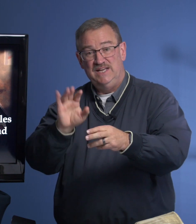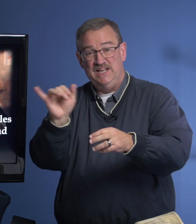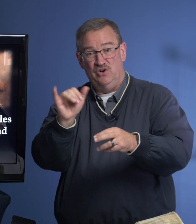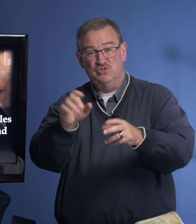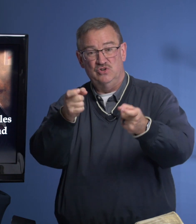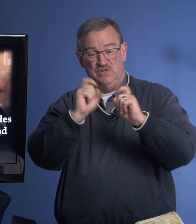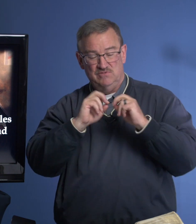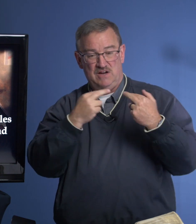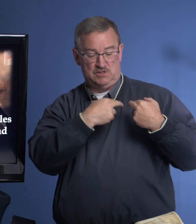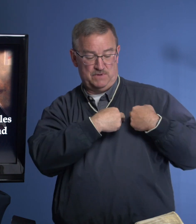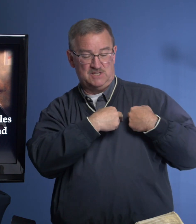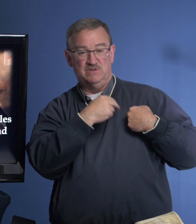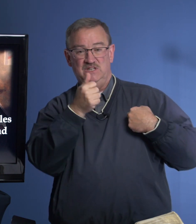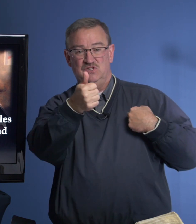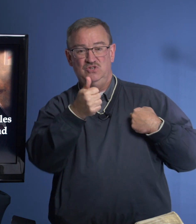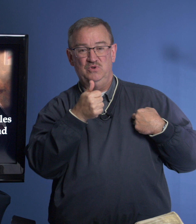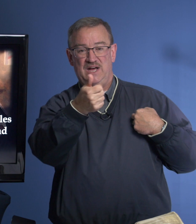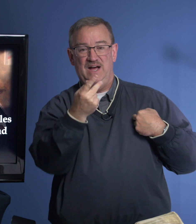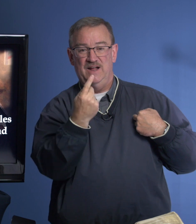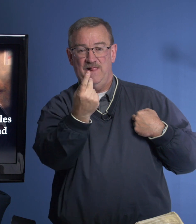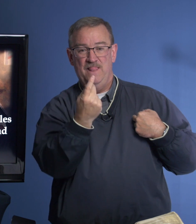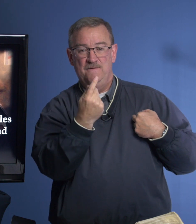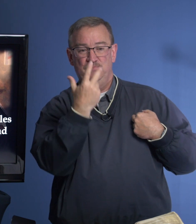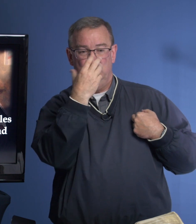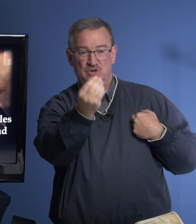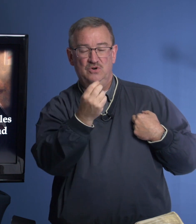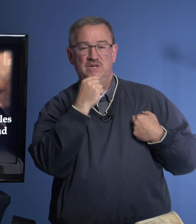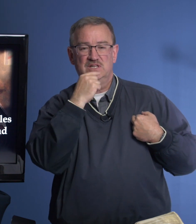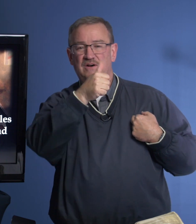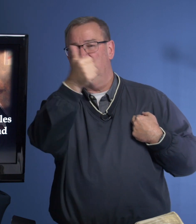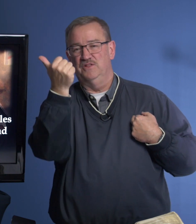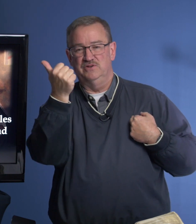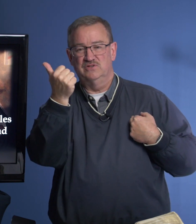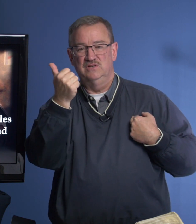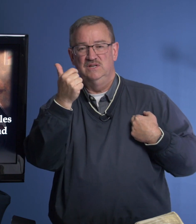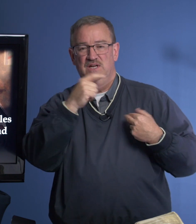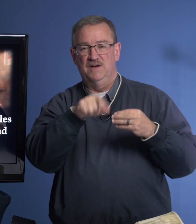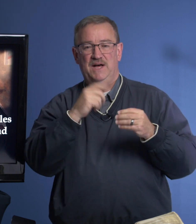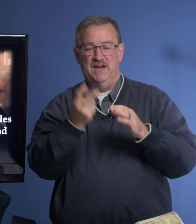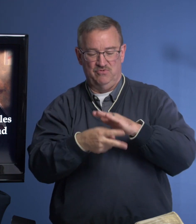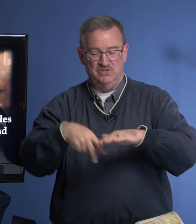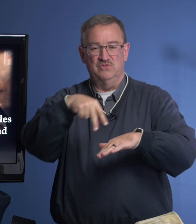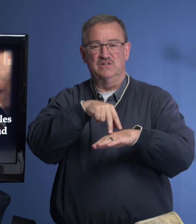And he also gives that responsibility to you and I. To go and tell others about our resurrected